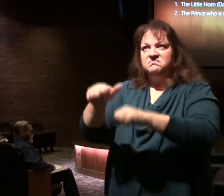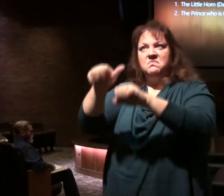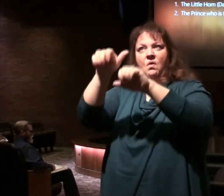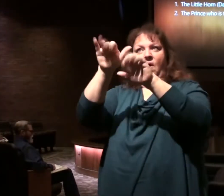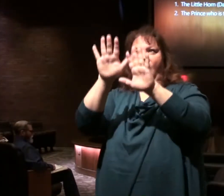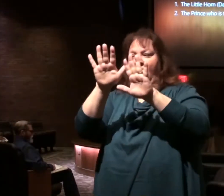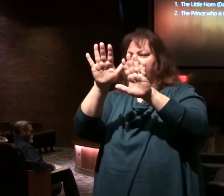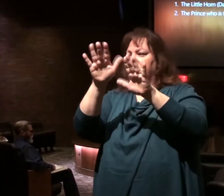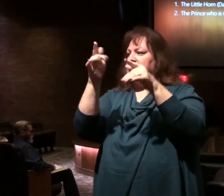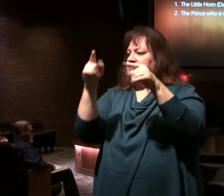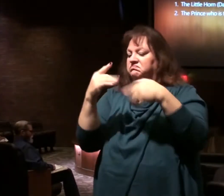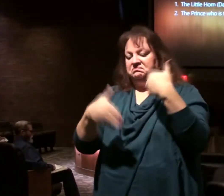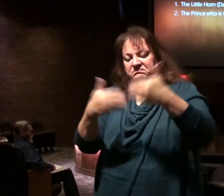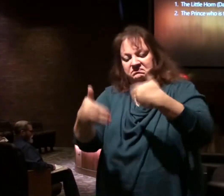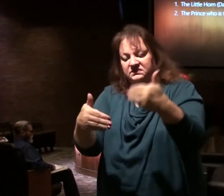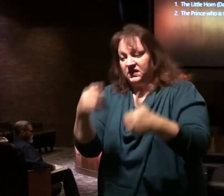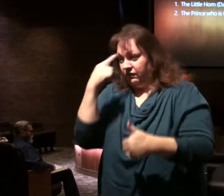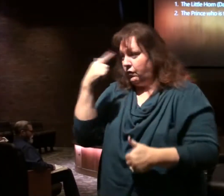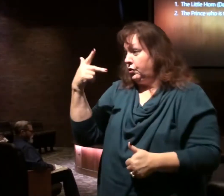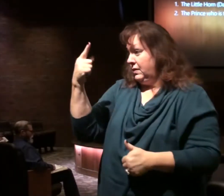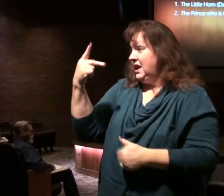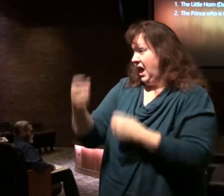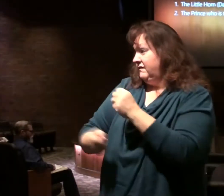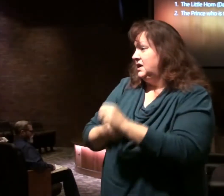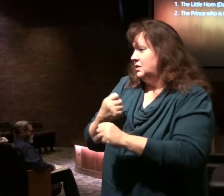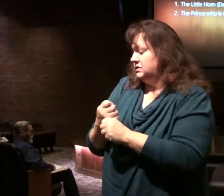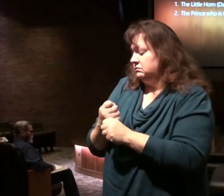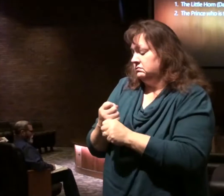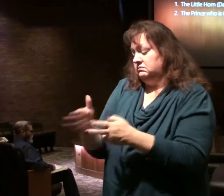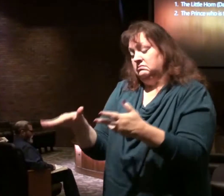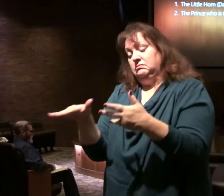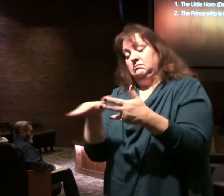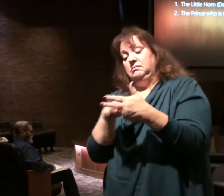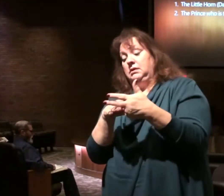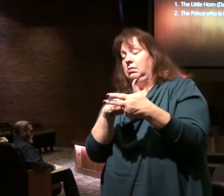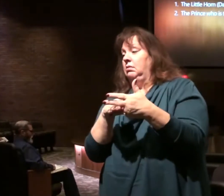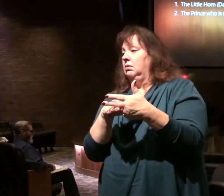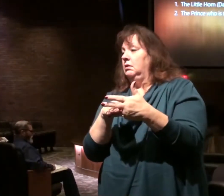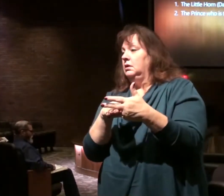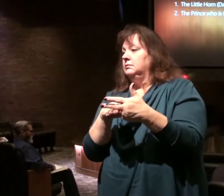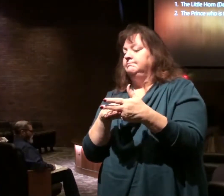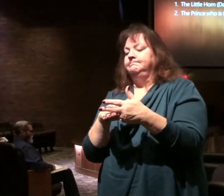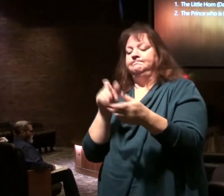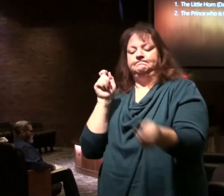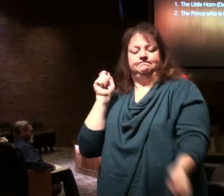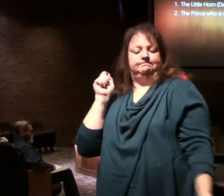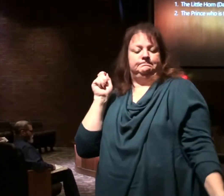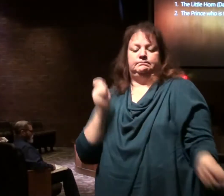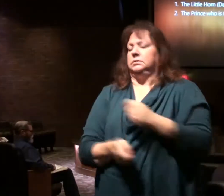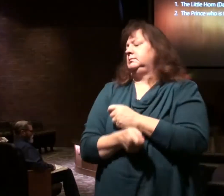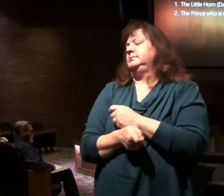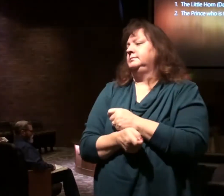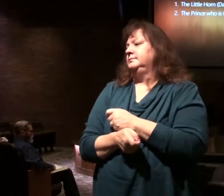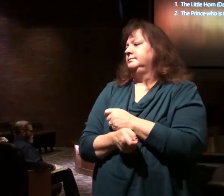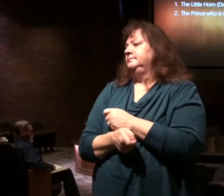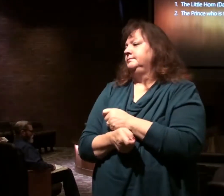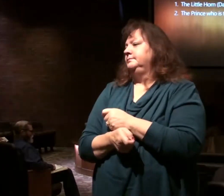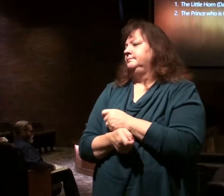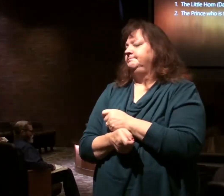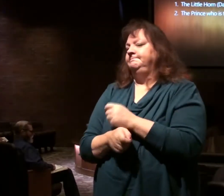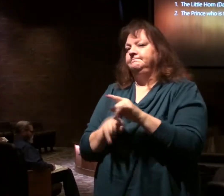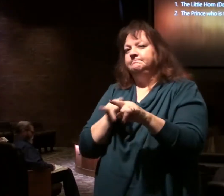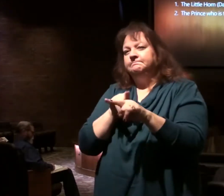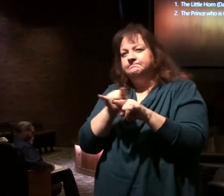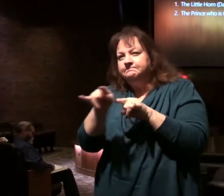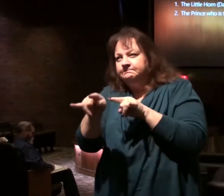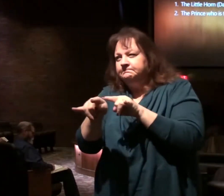going on for that first three and a half years. In the middle of the week things change. That's the persecution